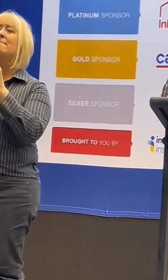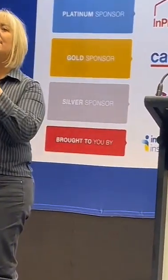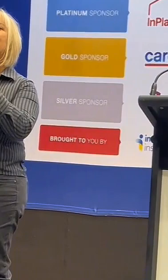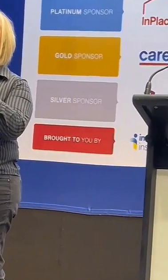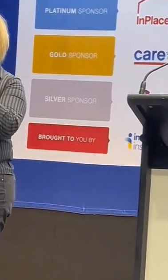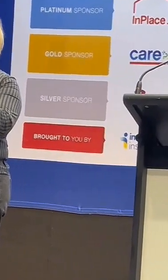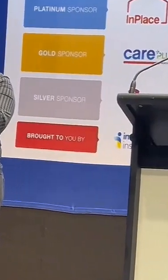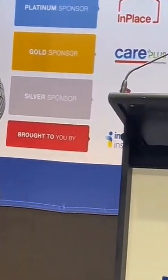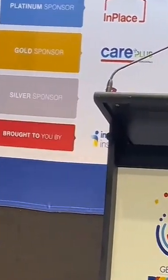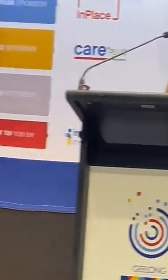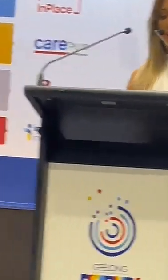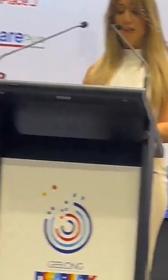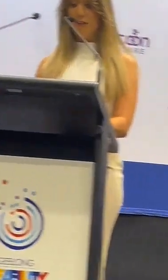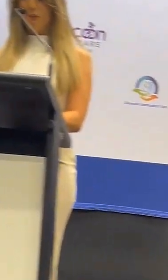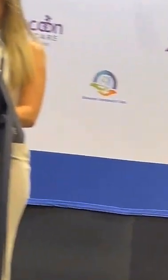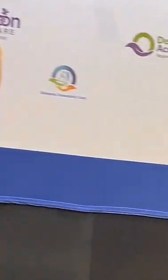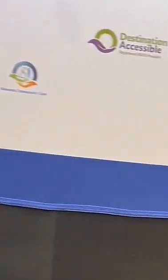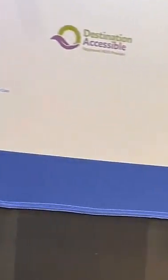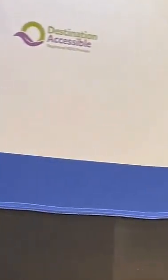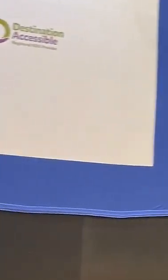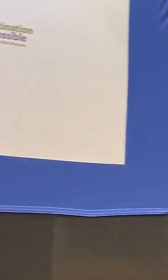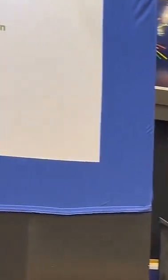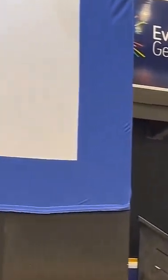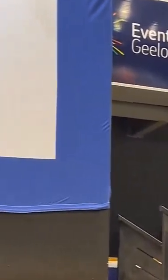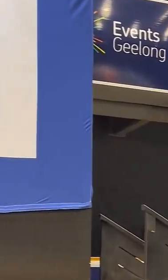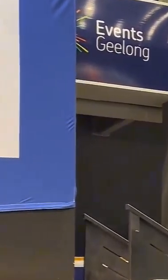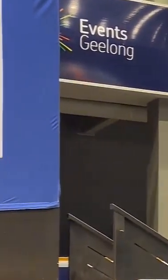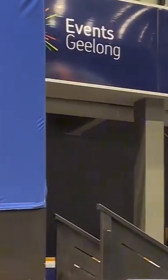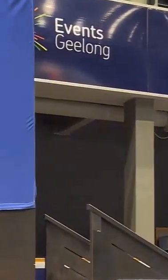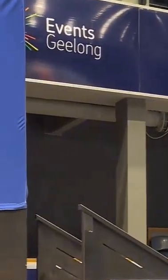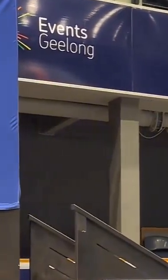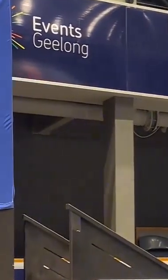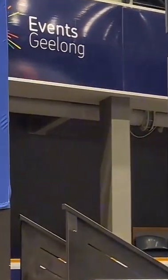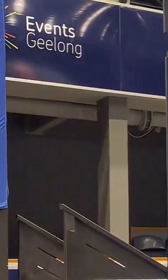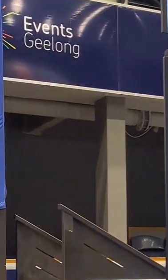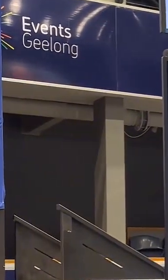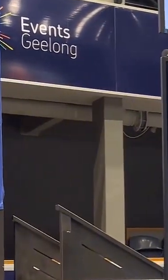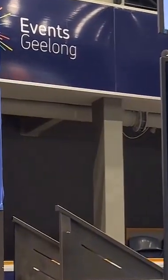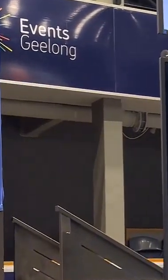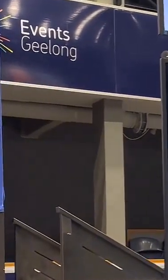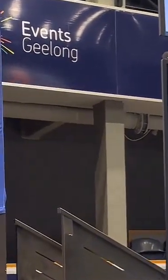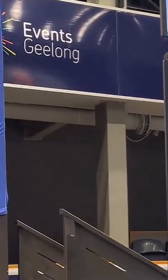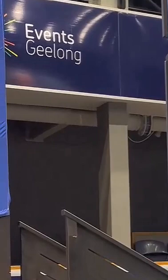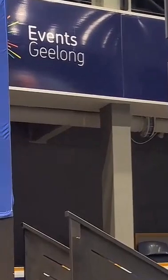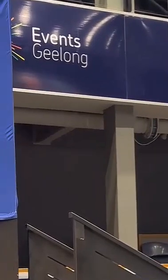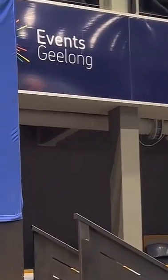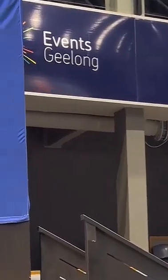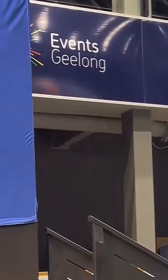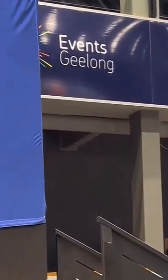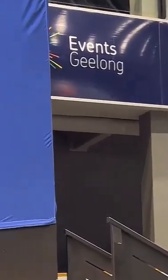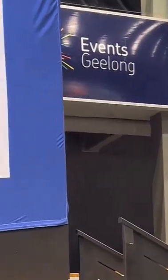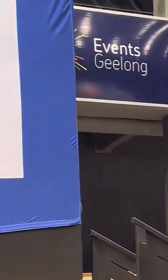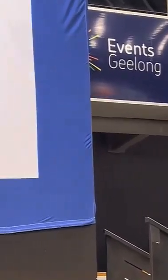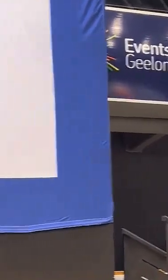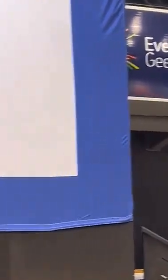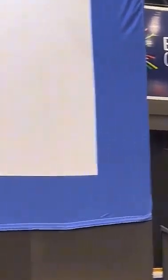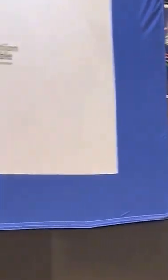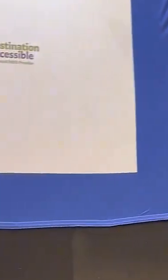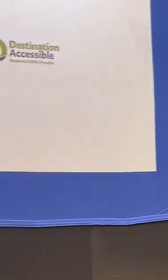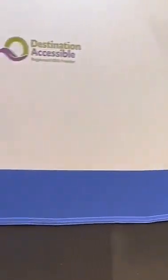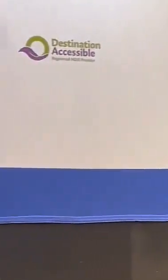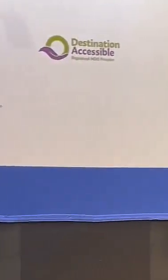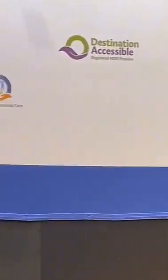caused by Borrelia burgdorferi. Contemporary experts now view Lyme disease as an umbrella term